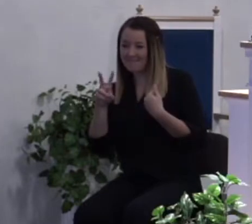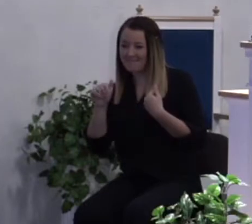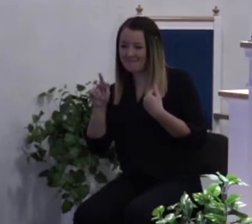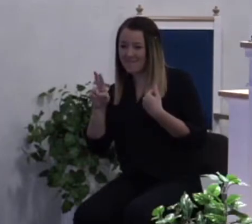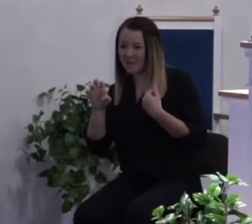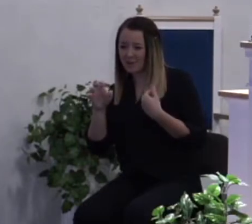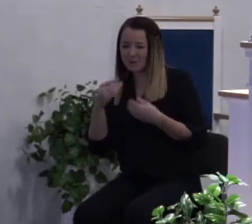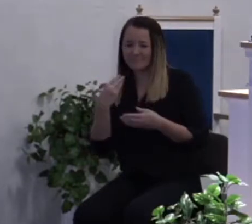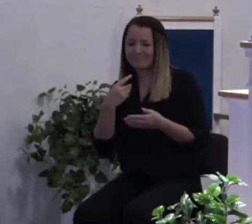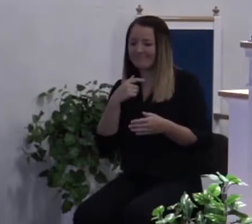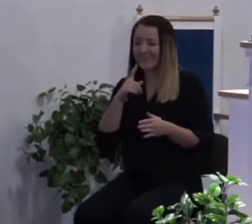price on.